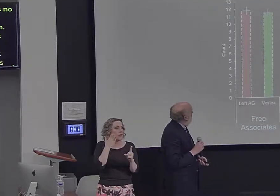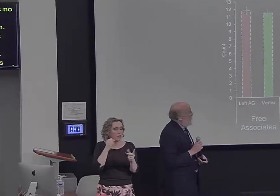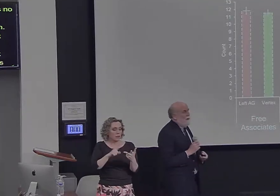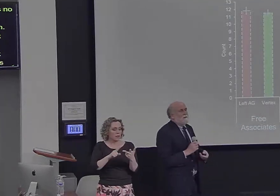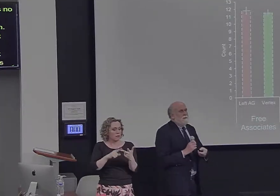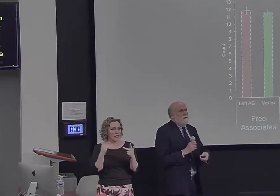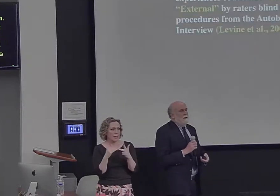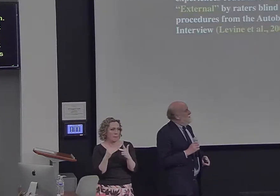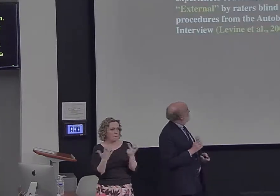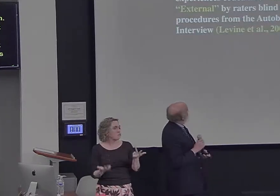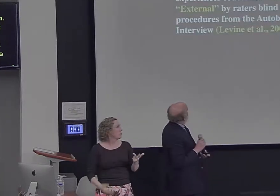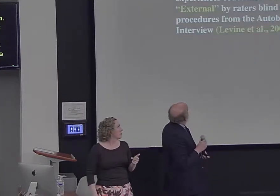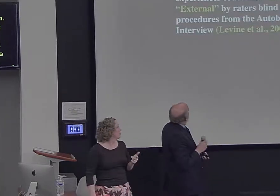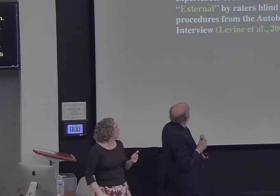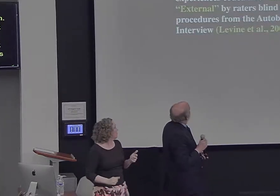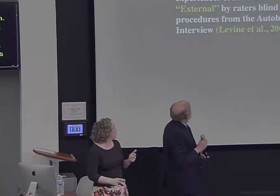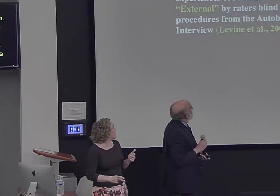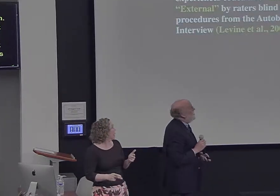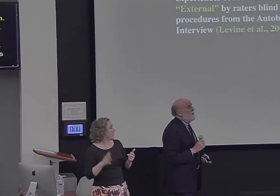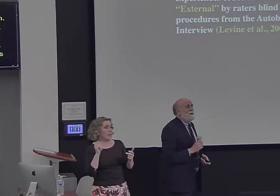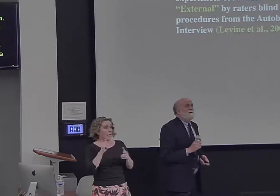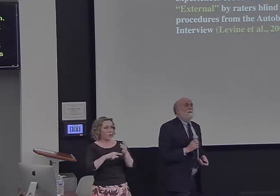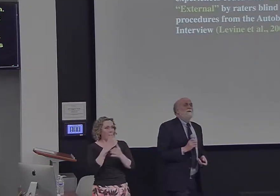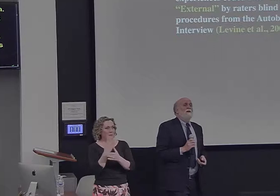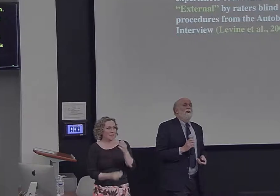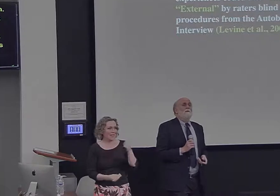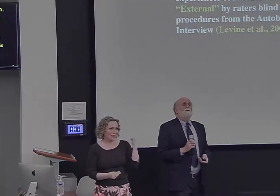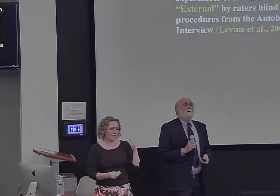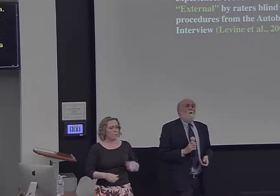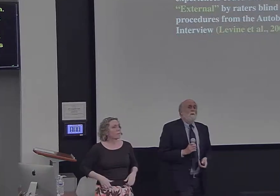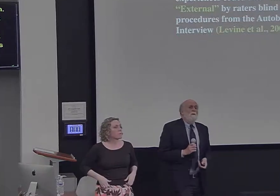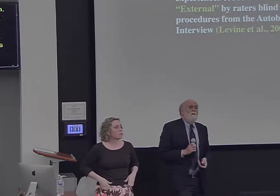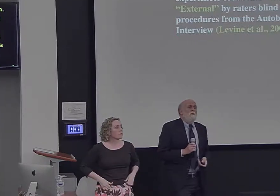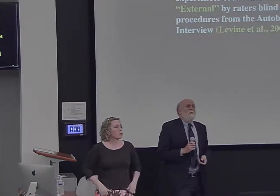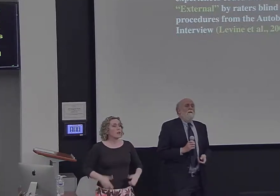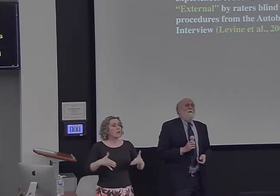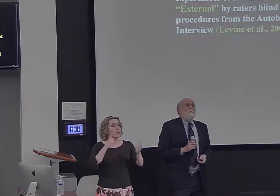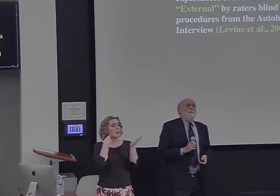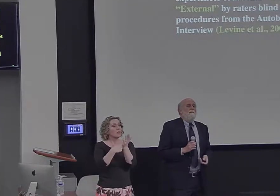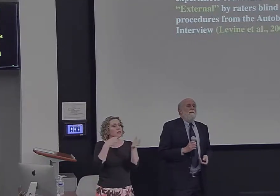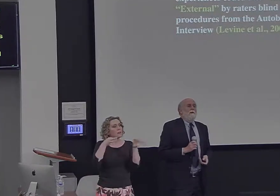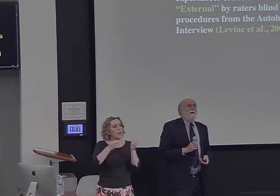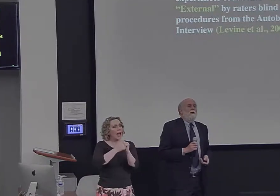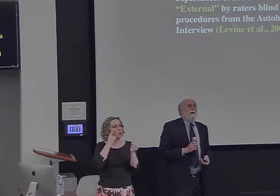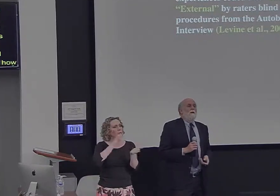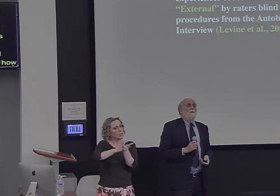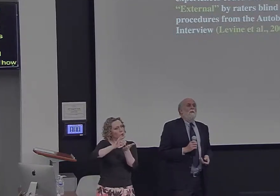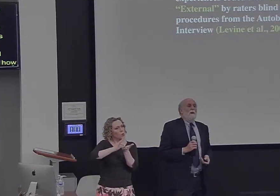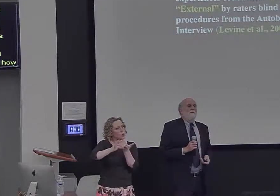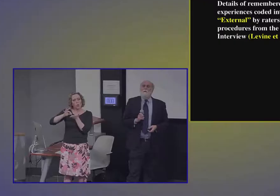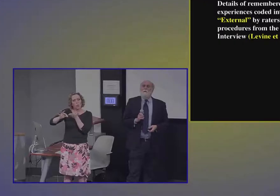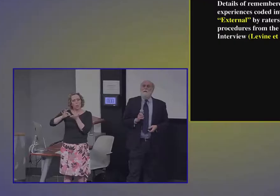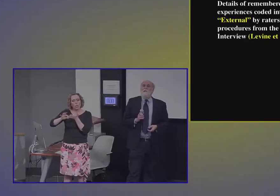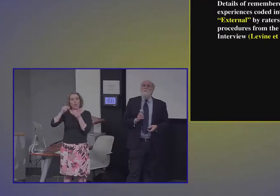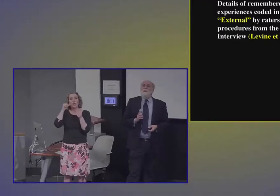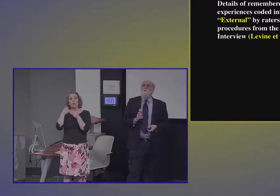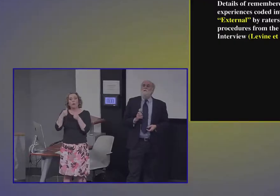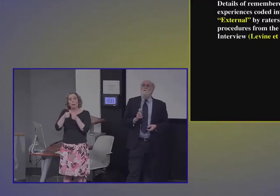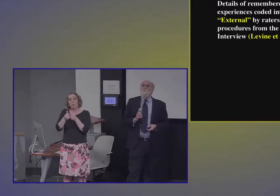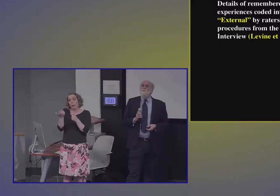Okay, so here's the slide I was missing. Let's go into how we scored the remembering the past and imagining the future